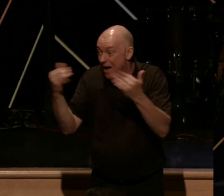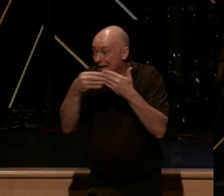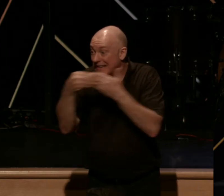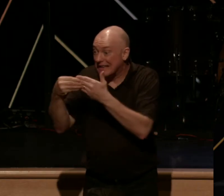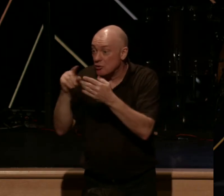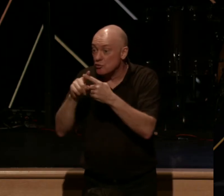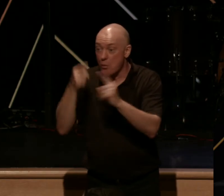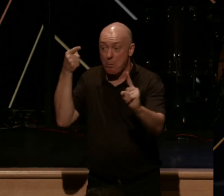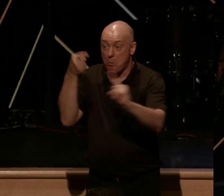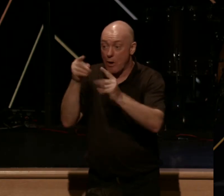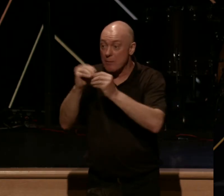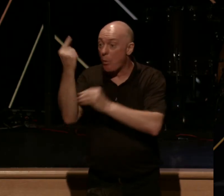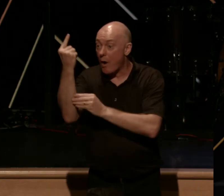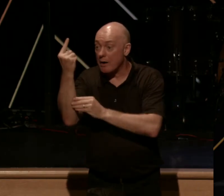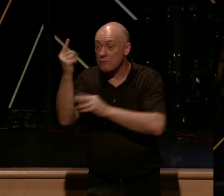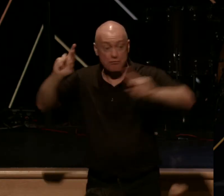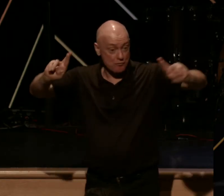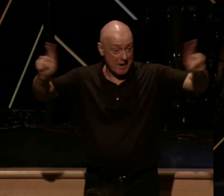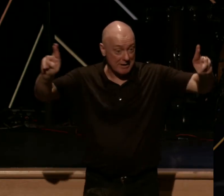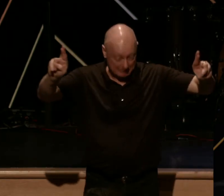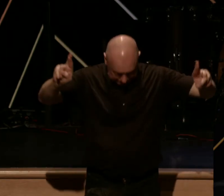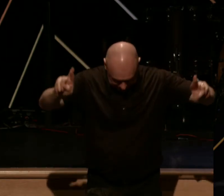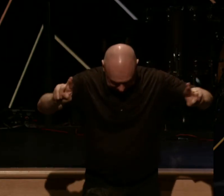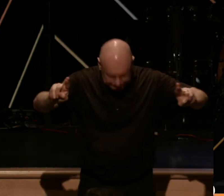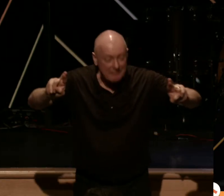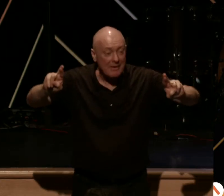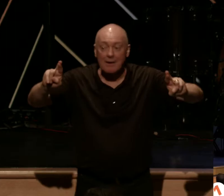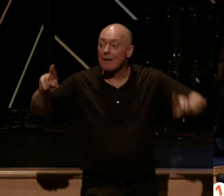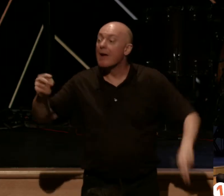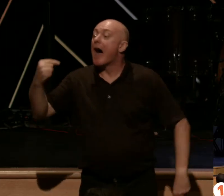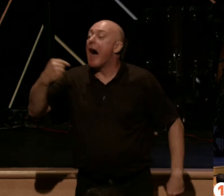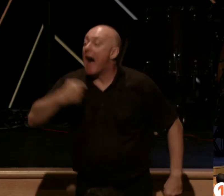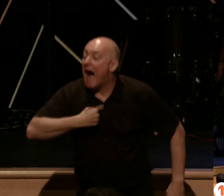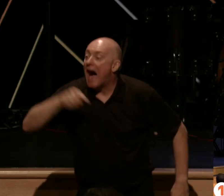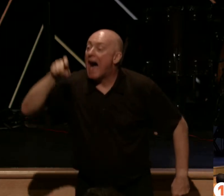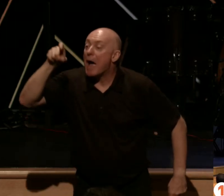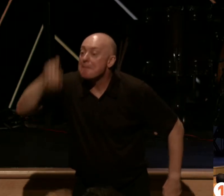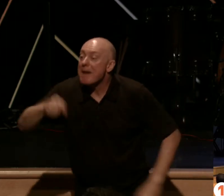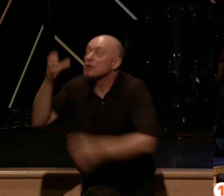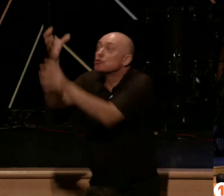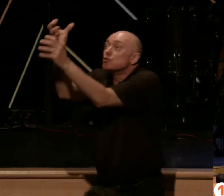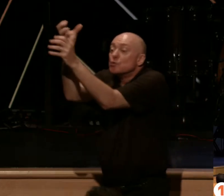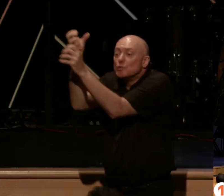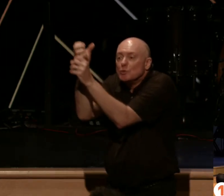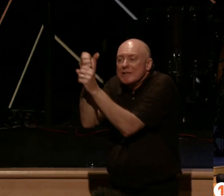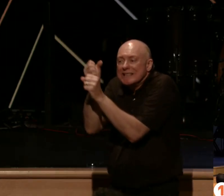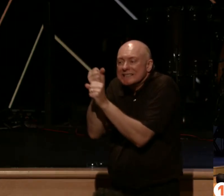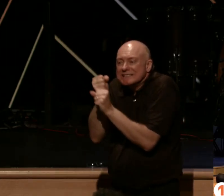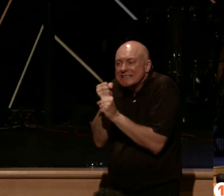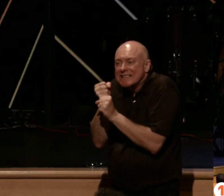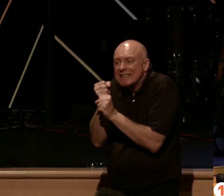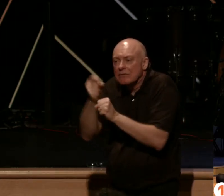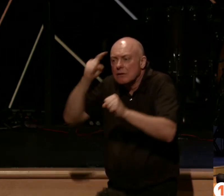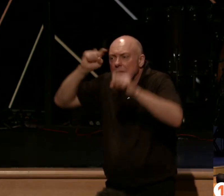point, which is this. You can jot this down. I must receive this staggering truth.